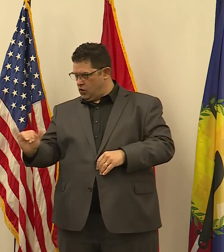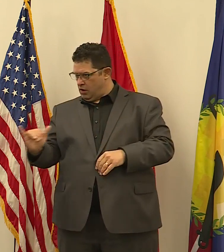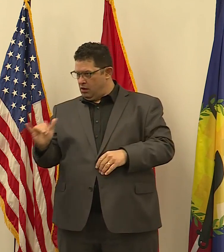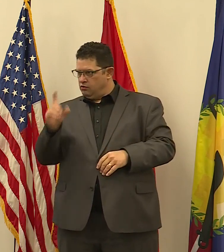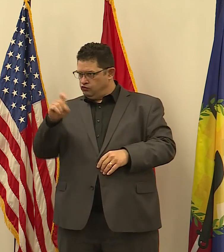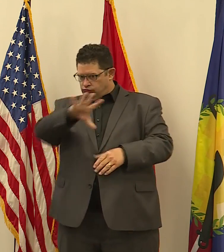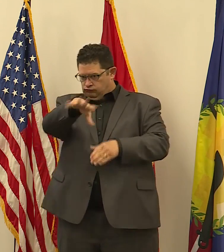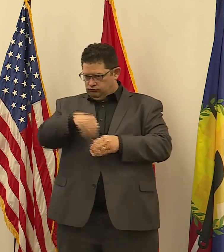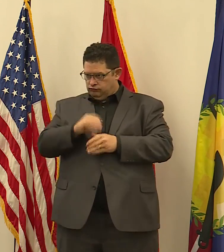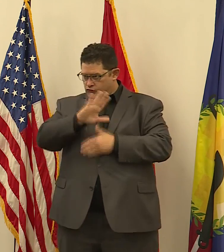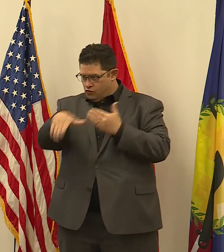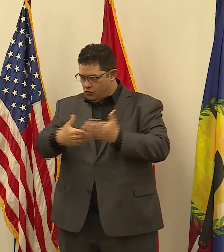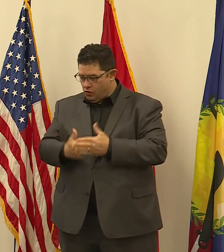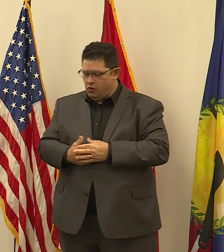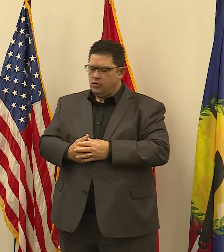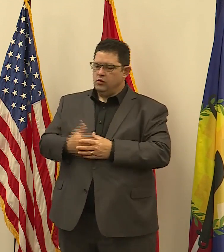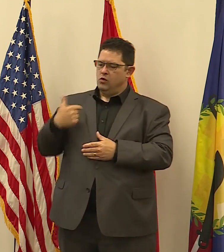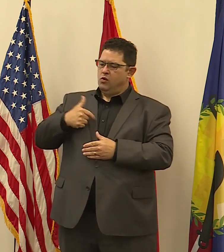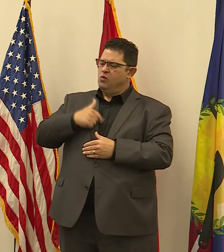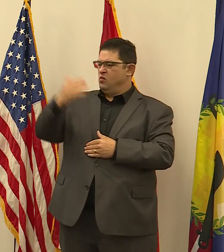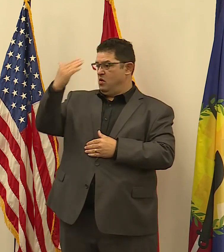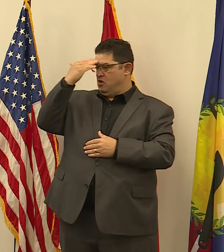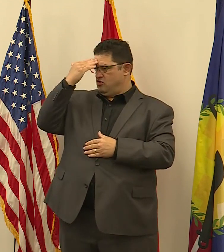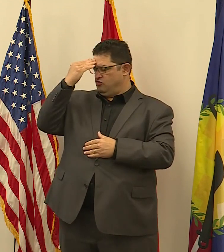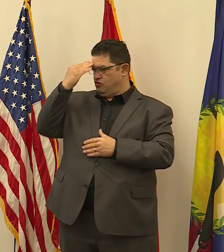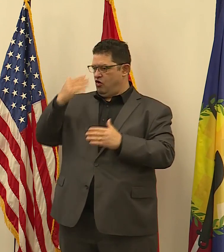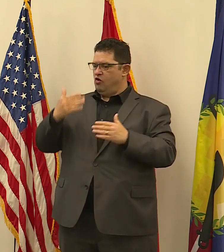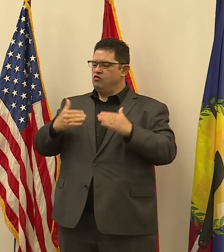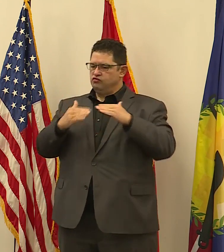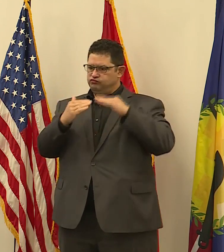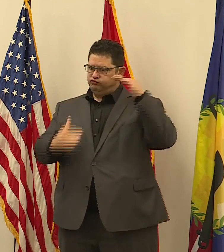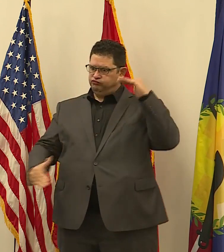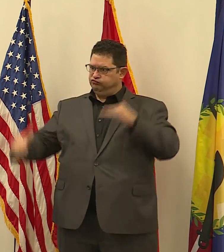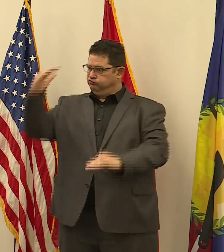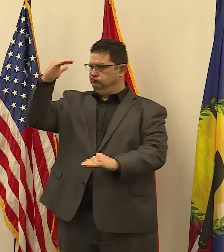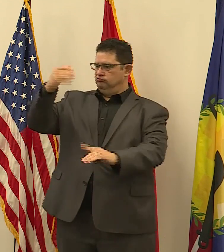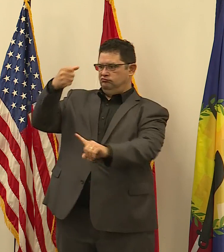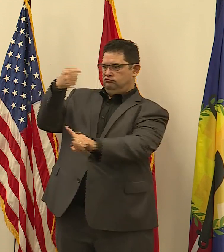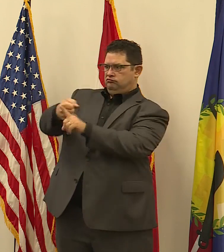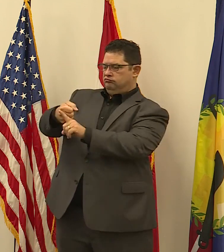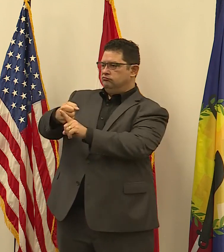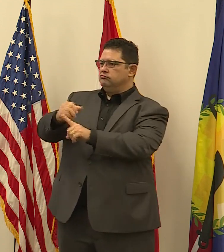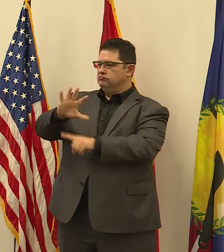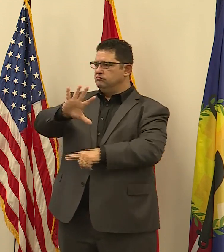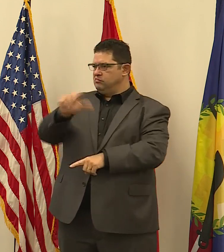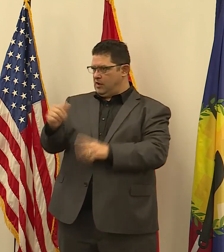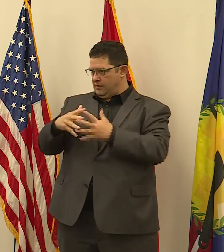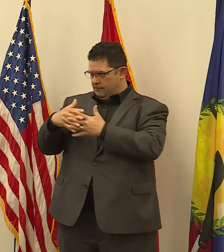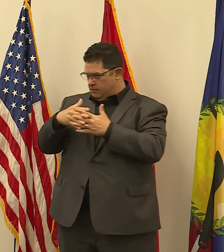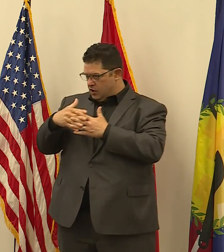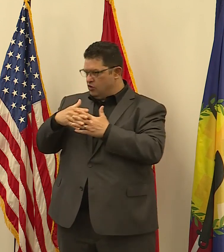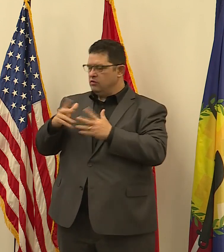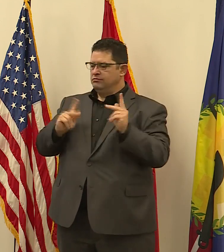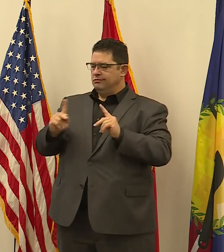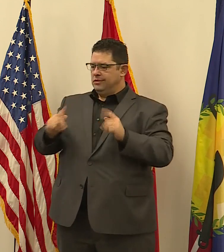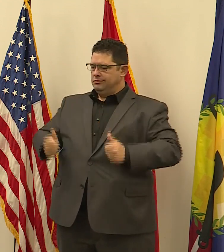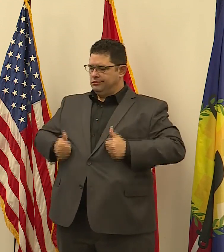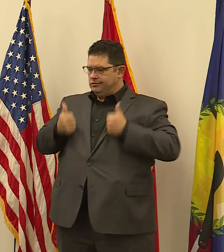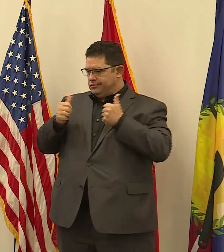has disproportionately affected our African-American residents and those who live in long-term care facilities.